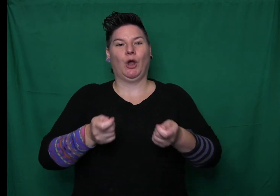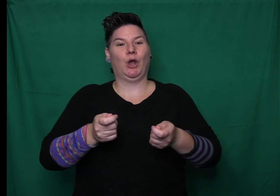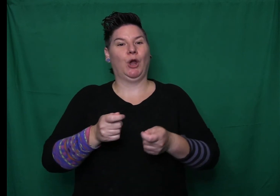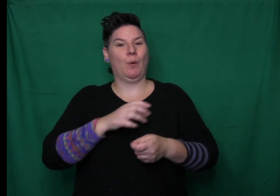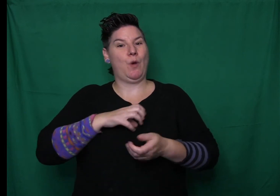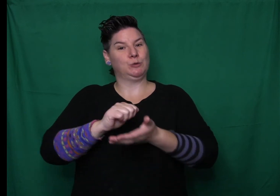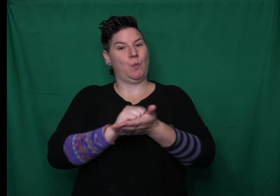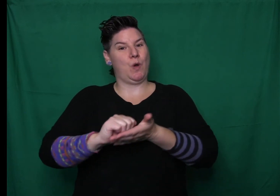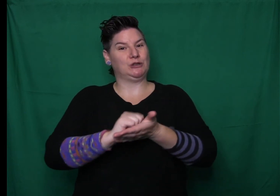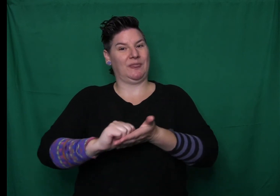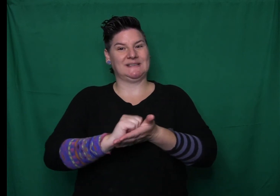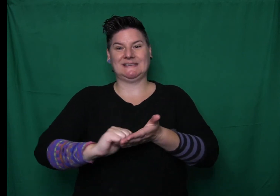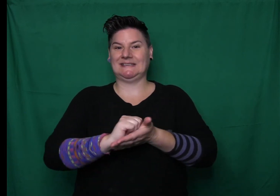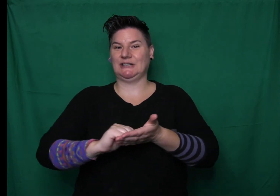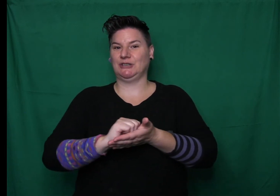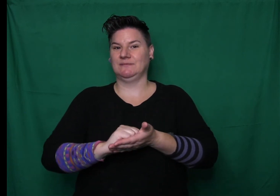It just looked like a funny old dress.